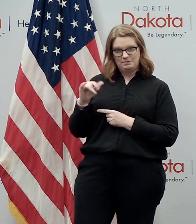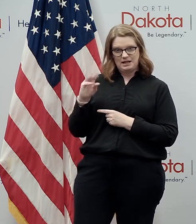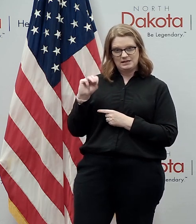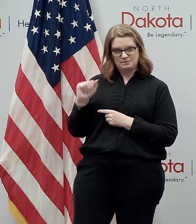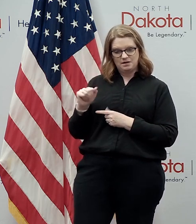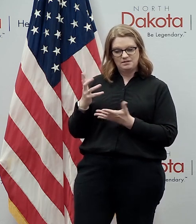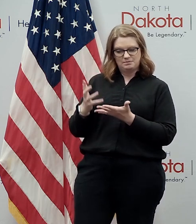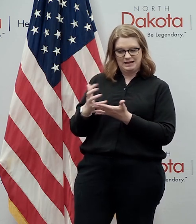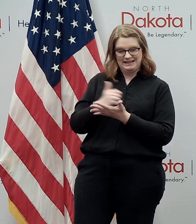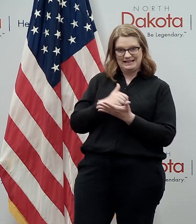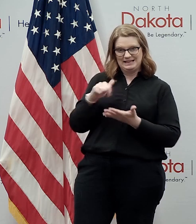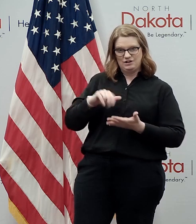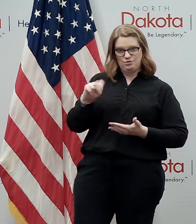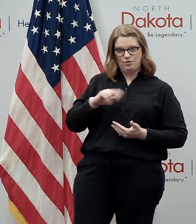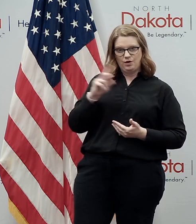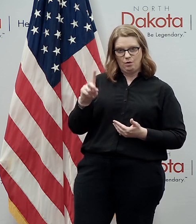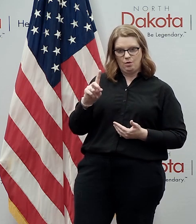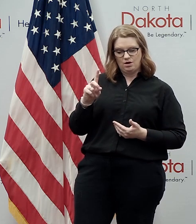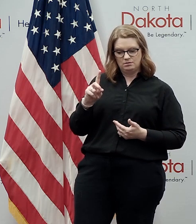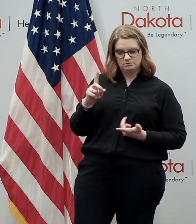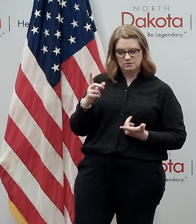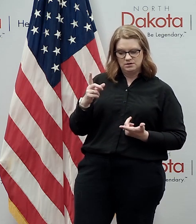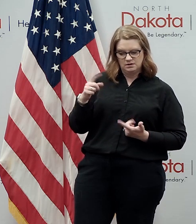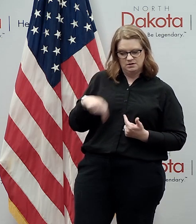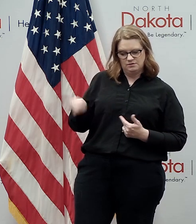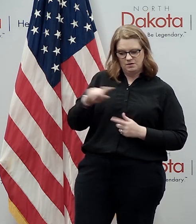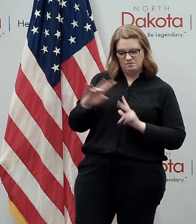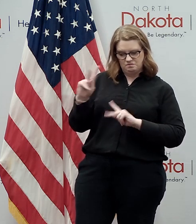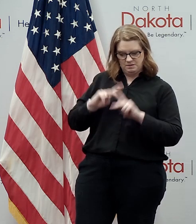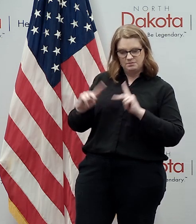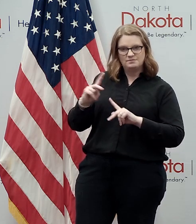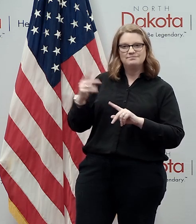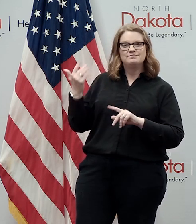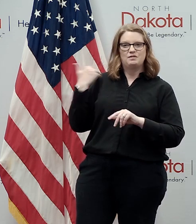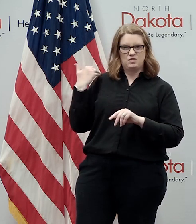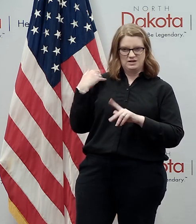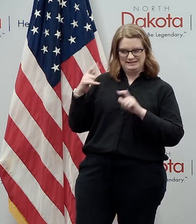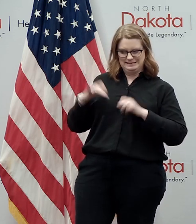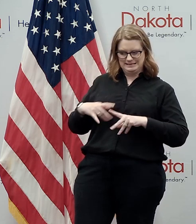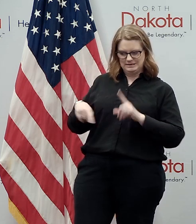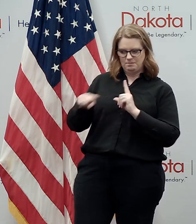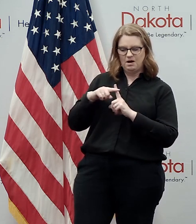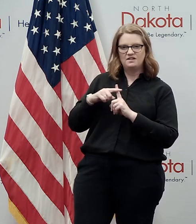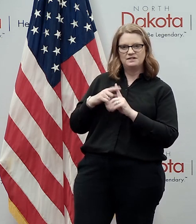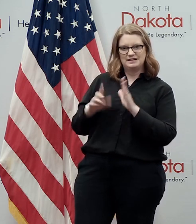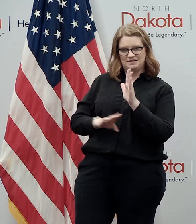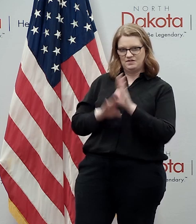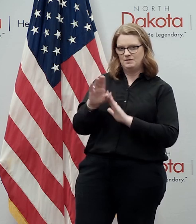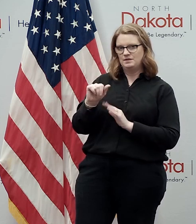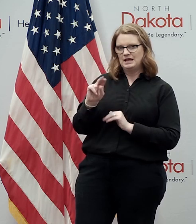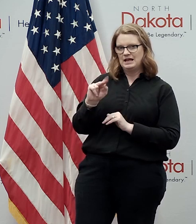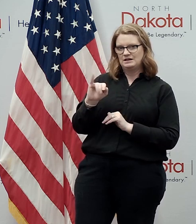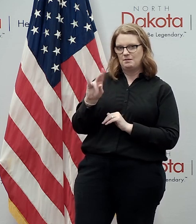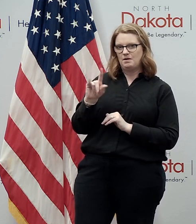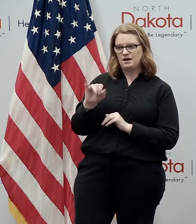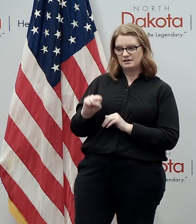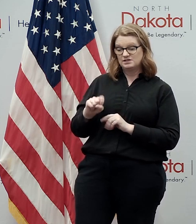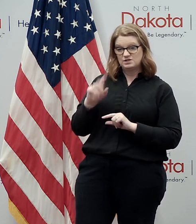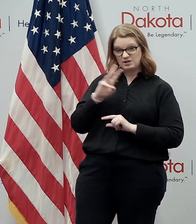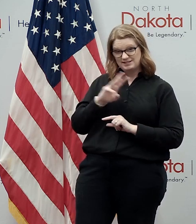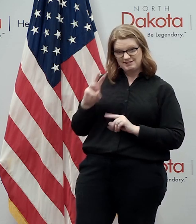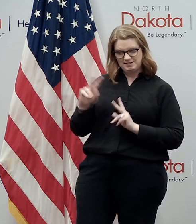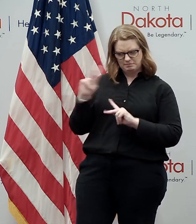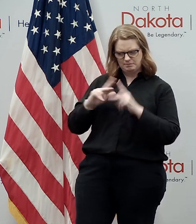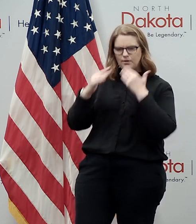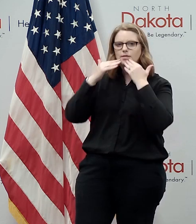collected in north dakota from individuals who previously tested positive and had developed antibodies so i want to thank those individuals